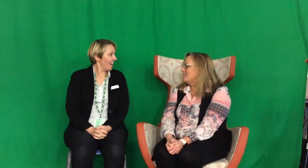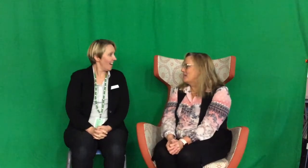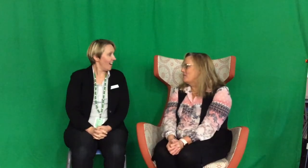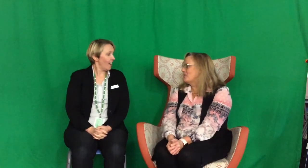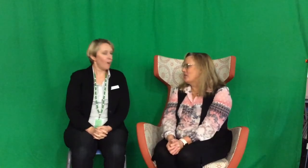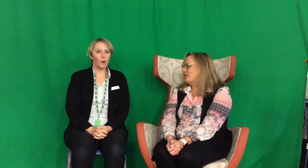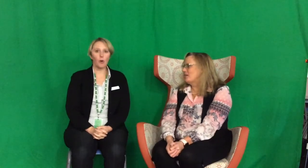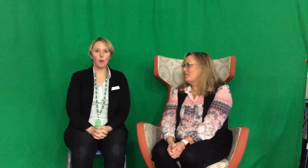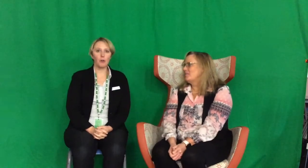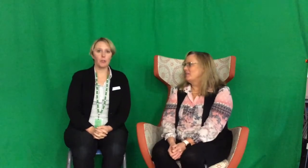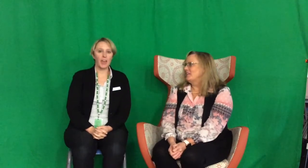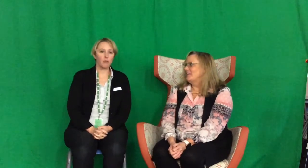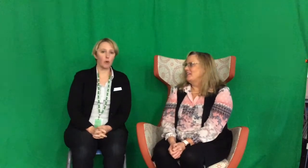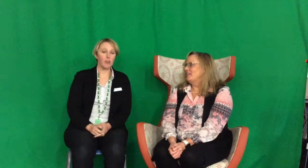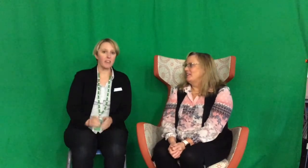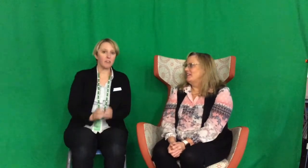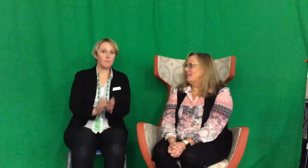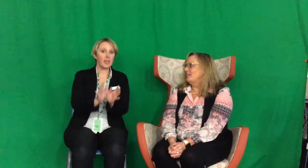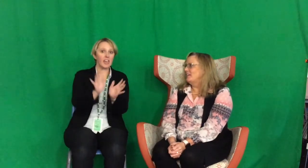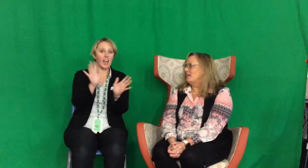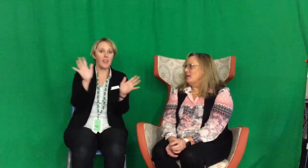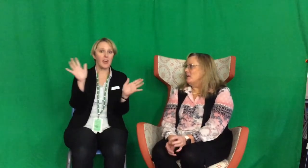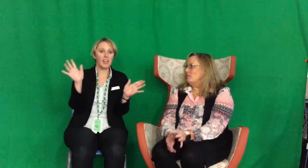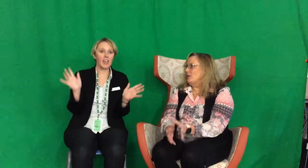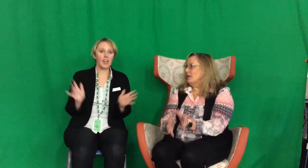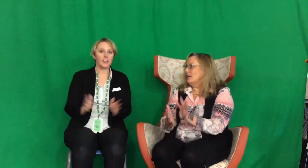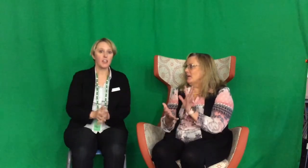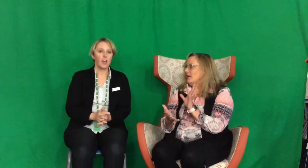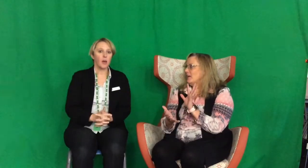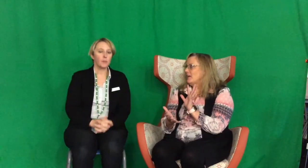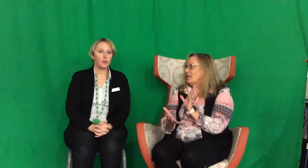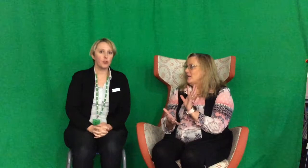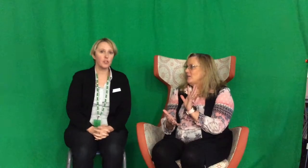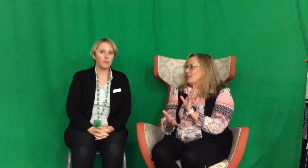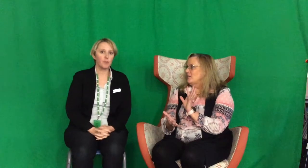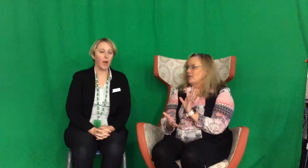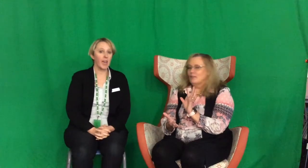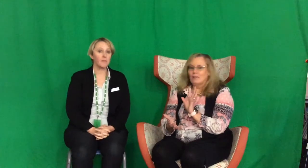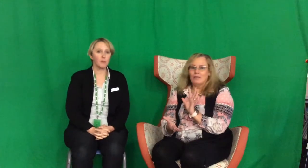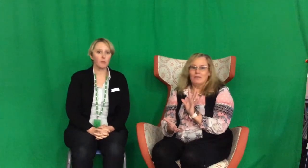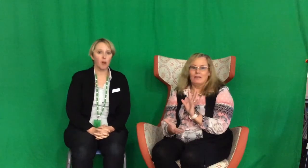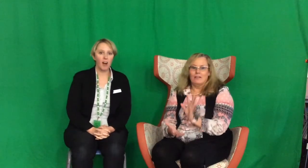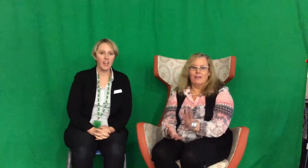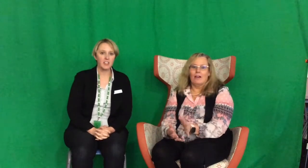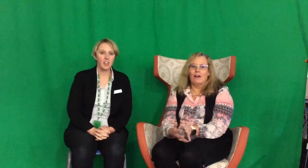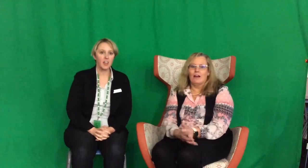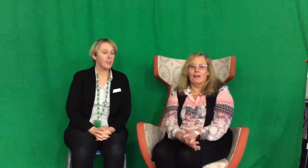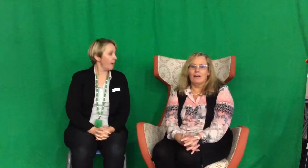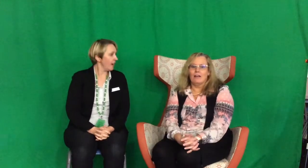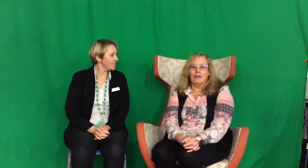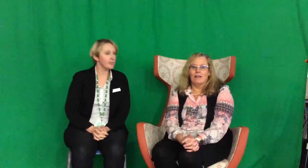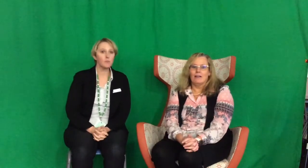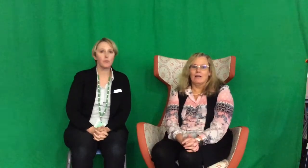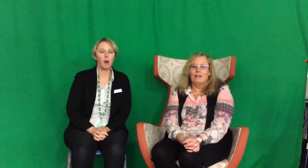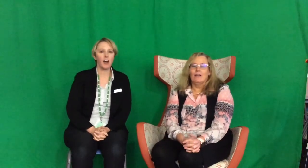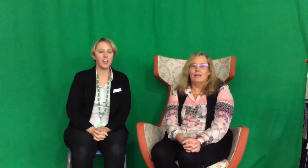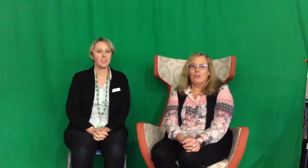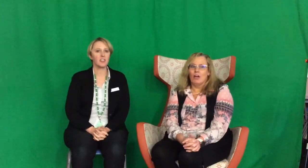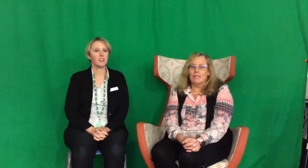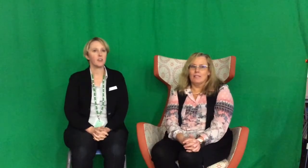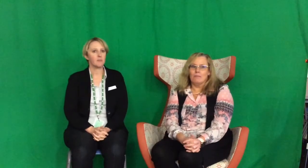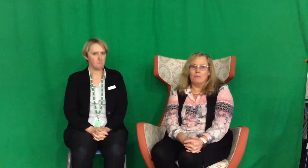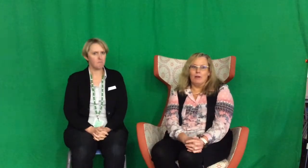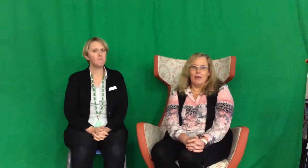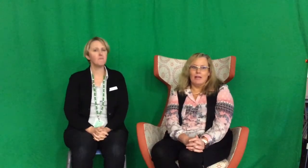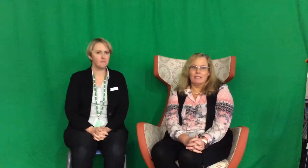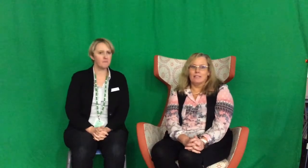leaves in summertime? Oh, they grow even bigger and they get beautiful and bright. Nice and bright.